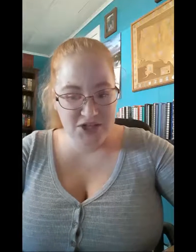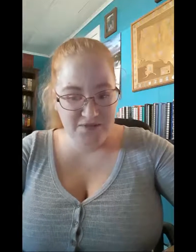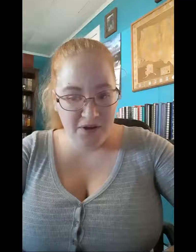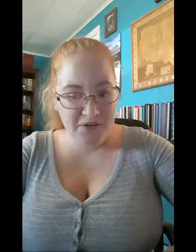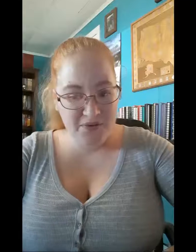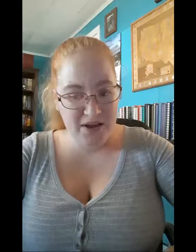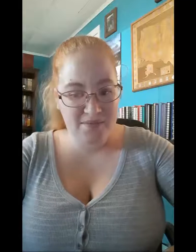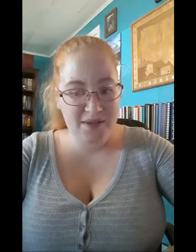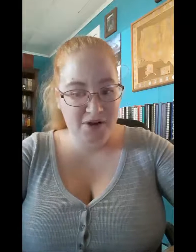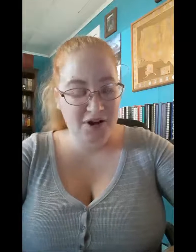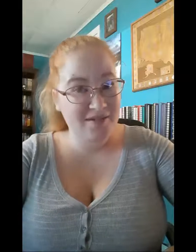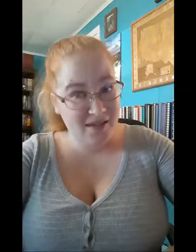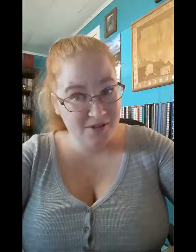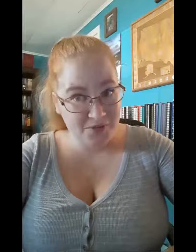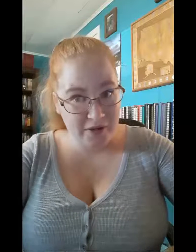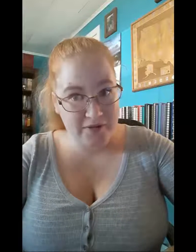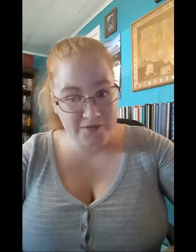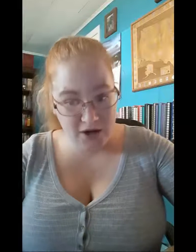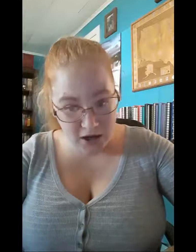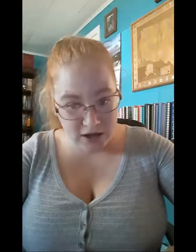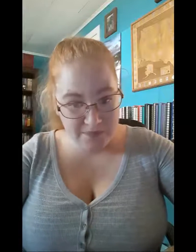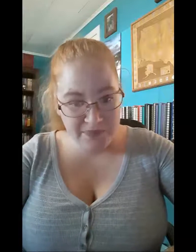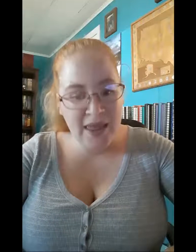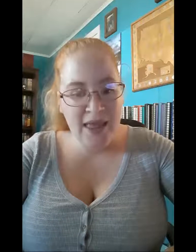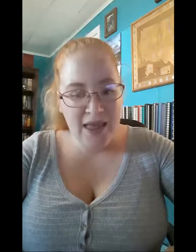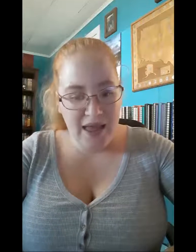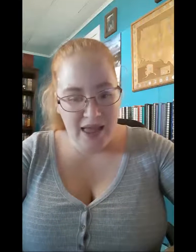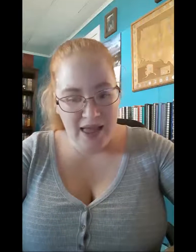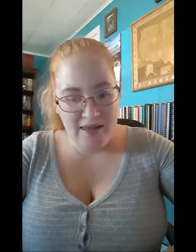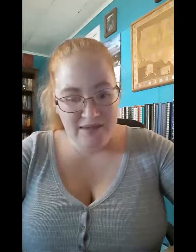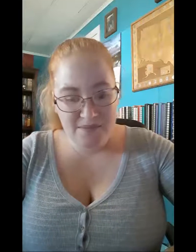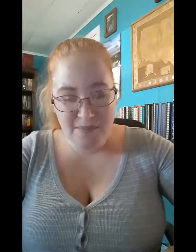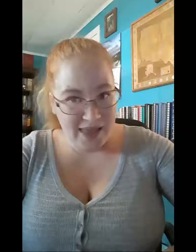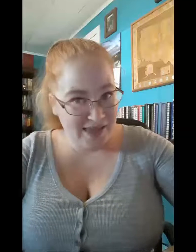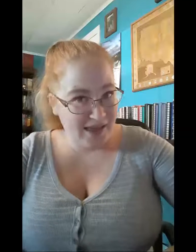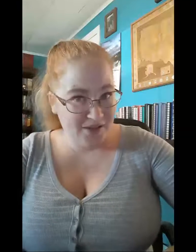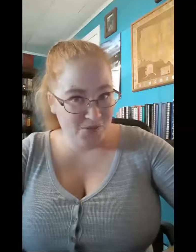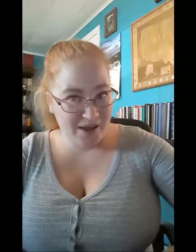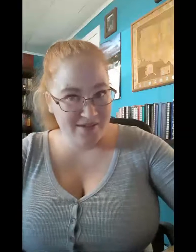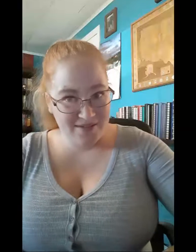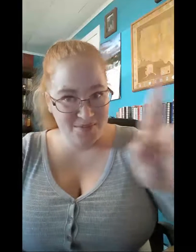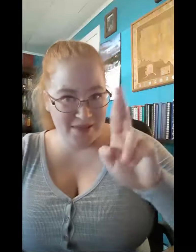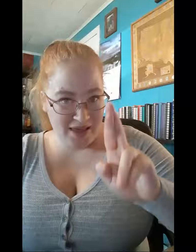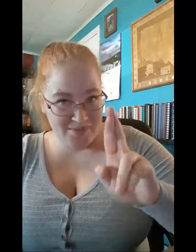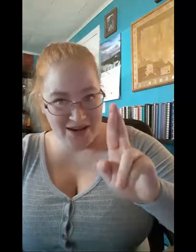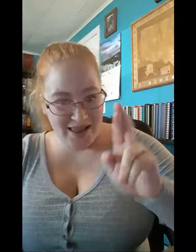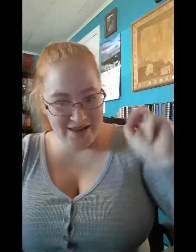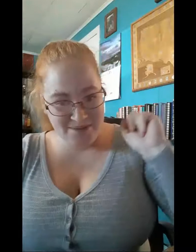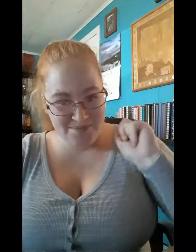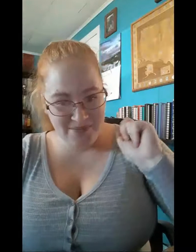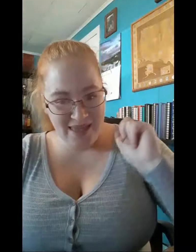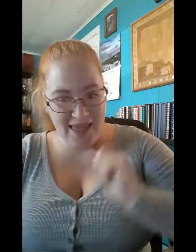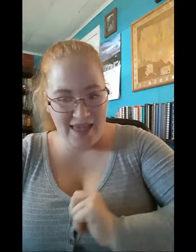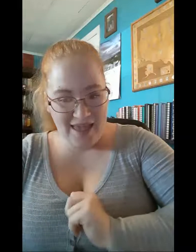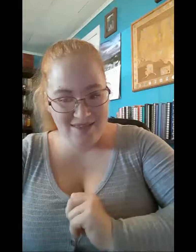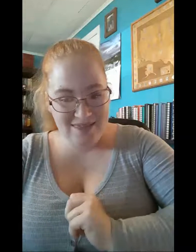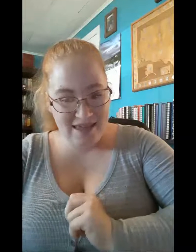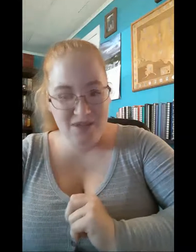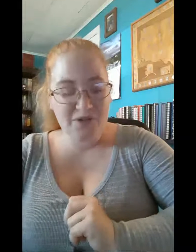she falls for him as hard as he's fallen for her. And Maggie and West become an item, and they heal